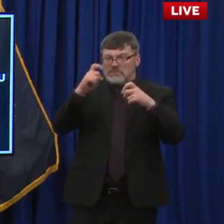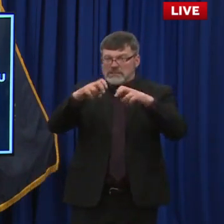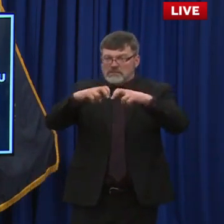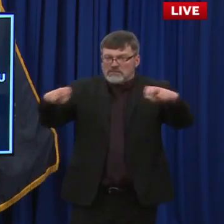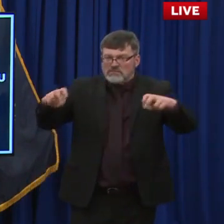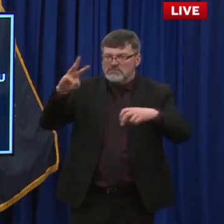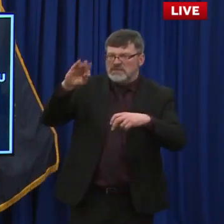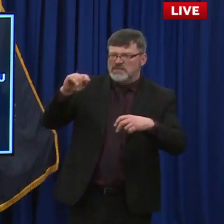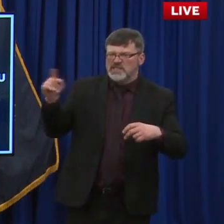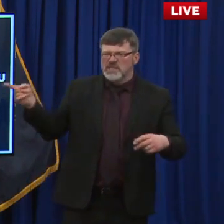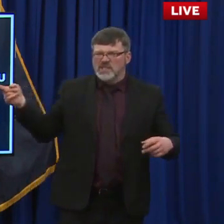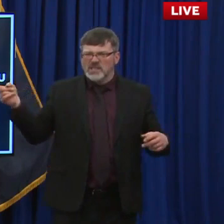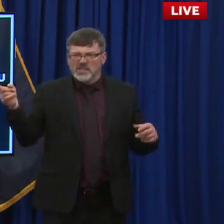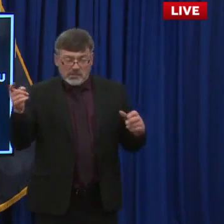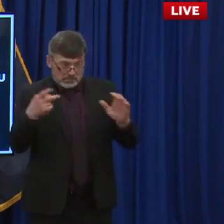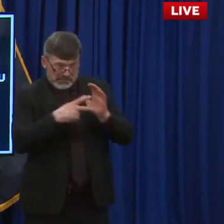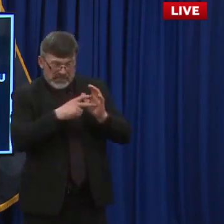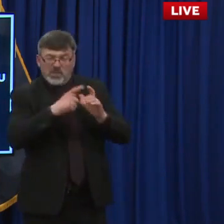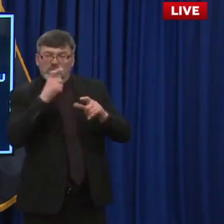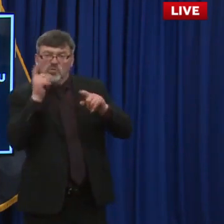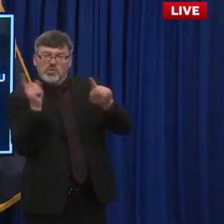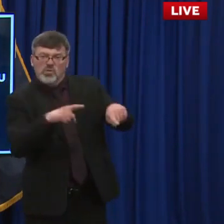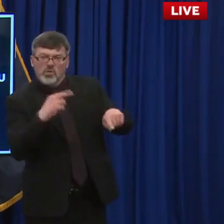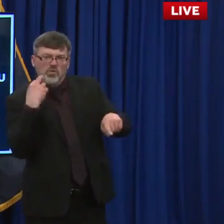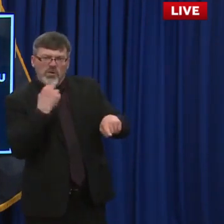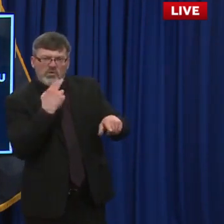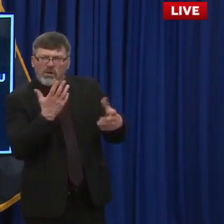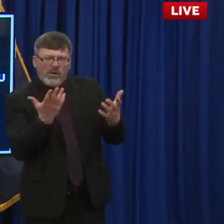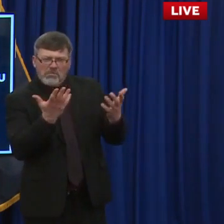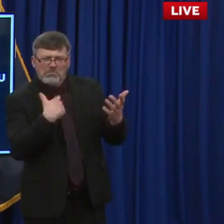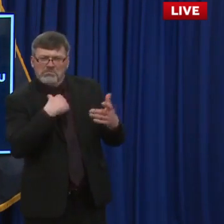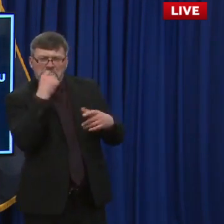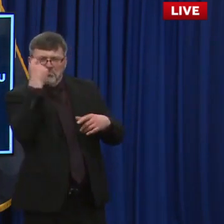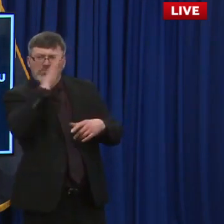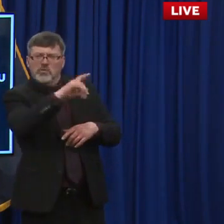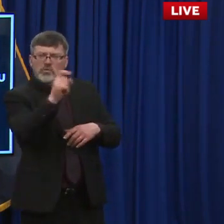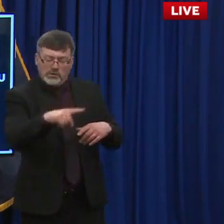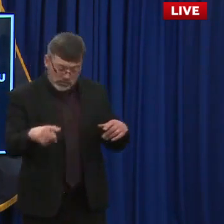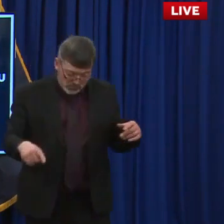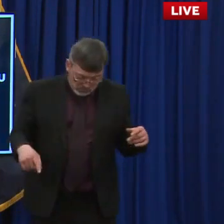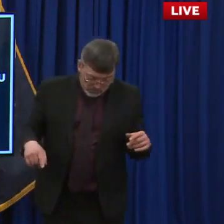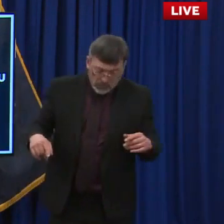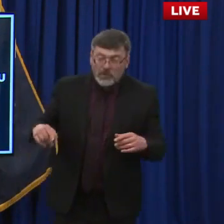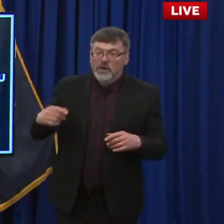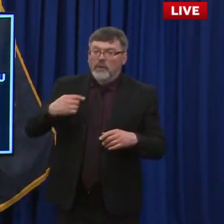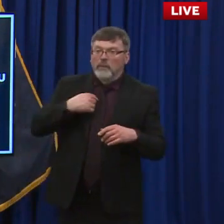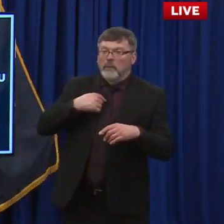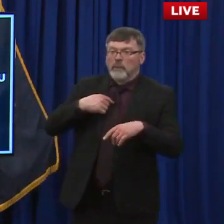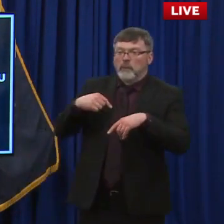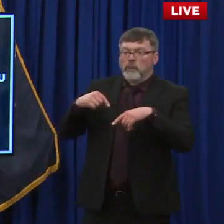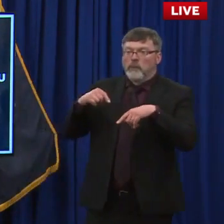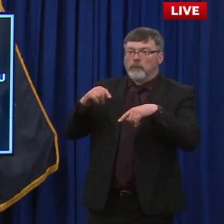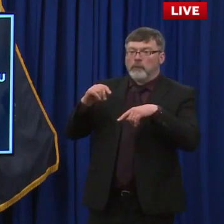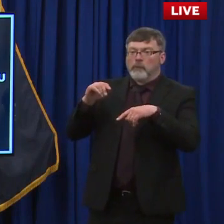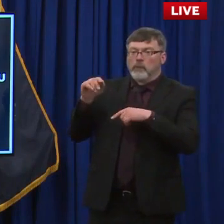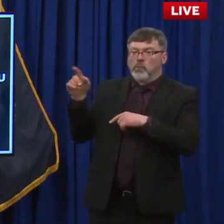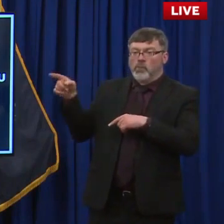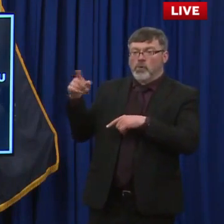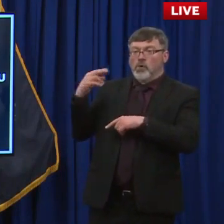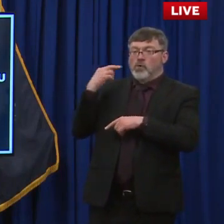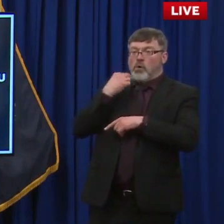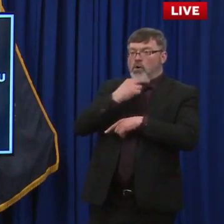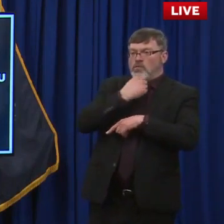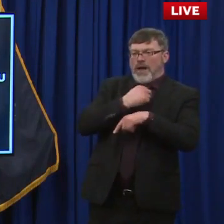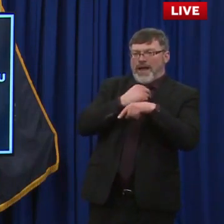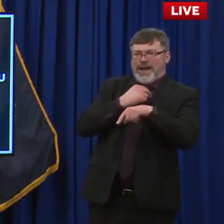the, the patrons at the restaurants? Sorry. Uh-huh. Yes, I mean, the, the capacity within the individuals in the restaurant still stays